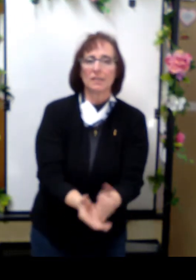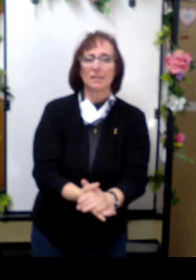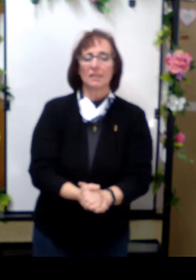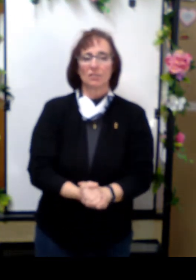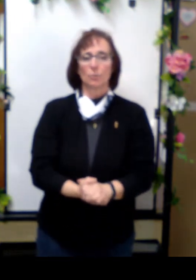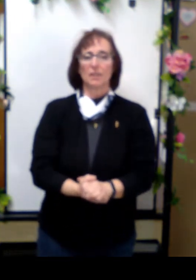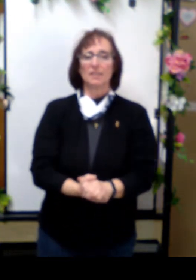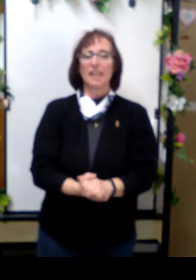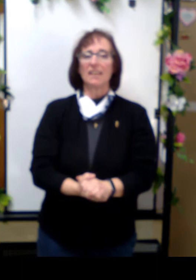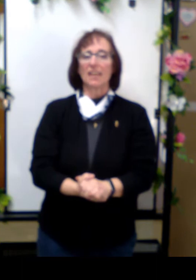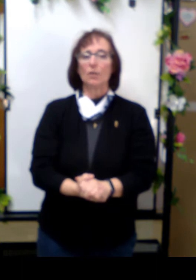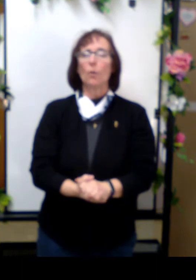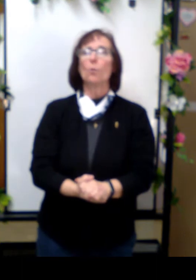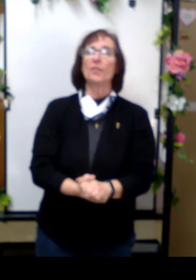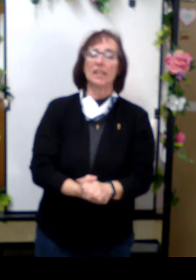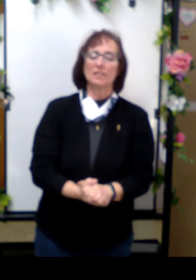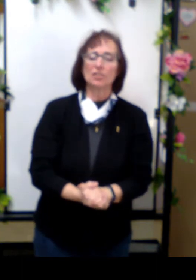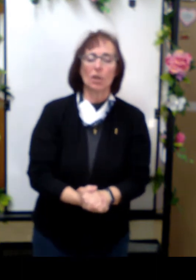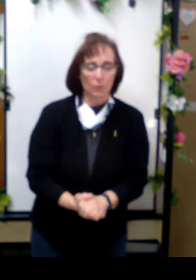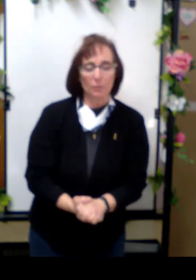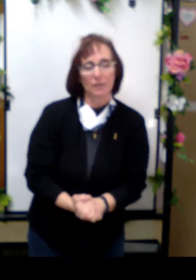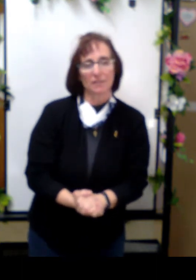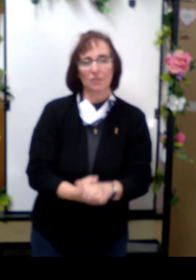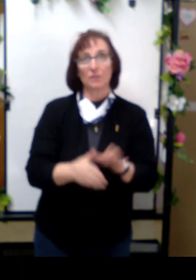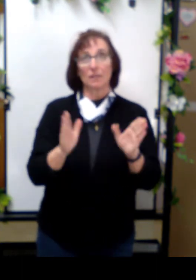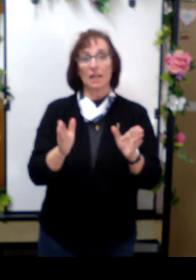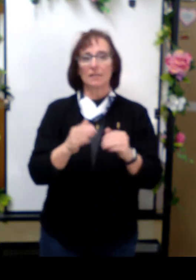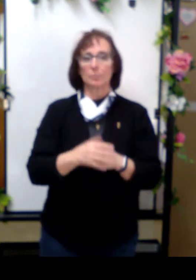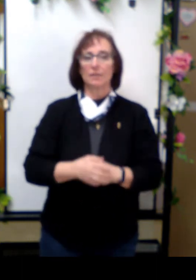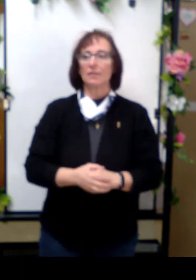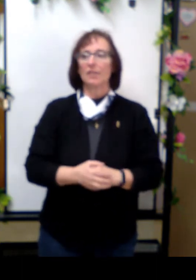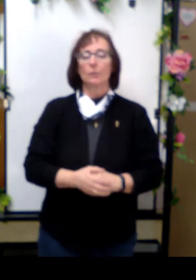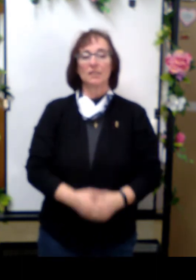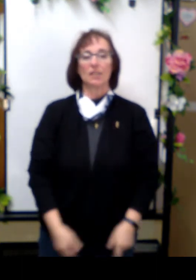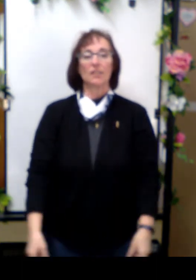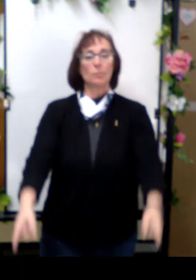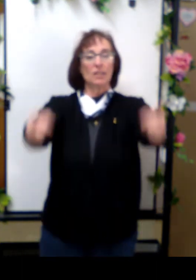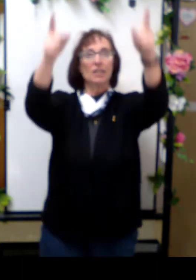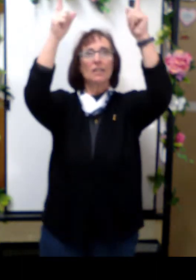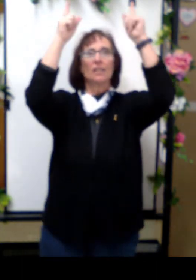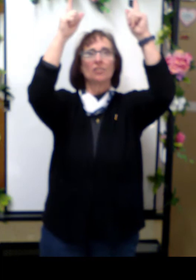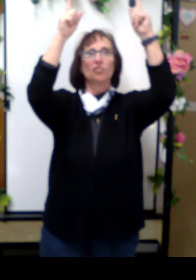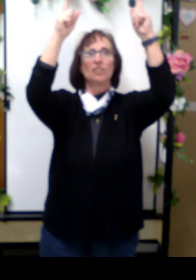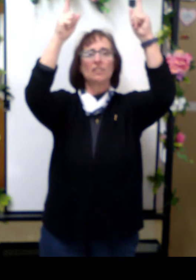So we're going to take that whole thing slowly because I know it's a lot. We're starting at the beginning. Jesus